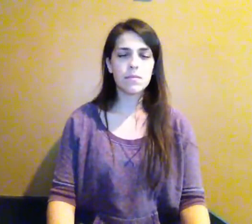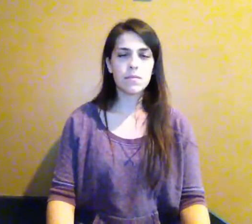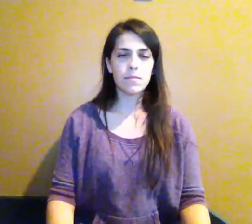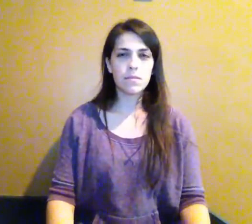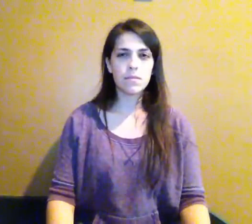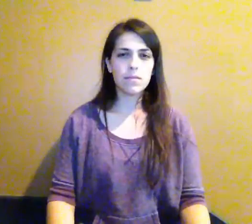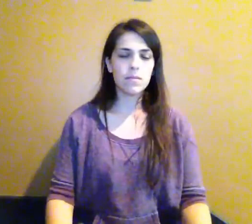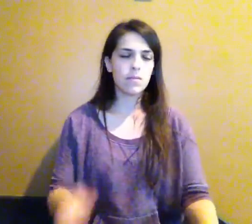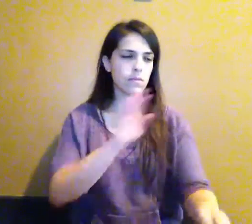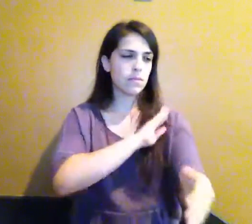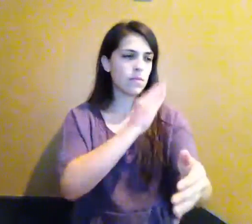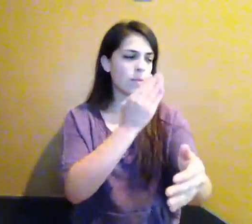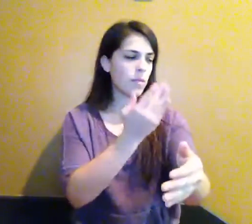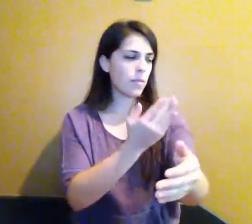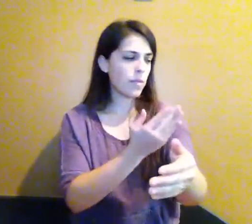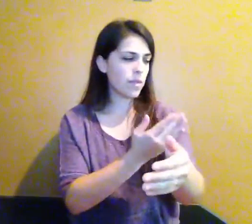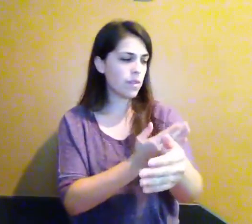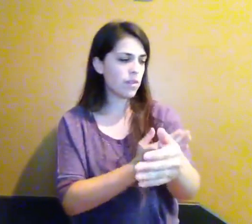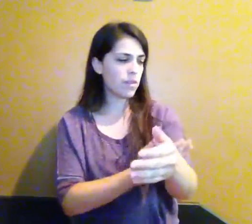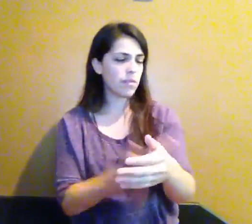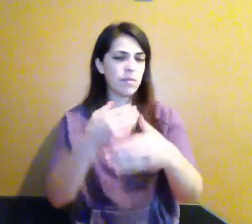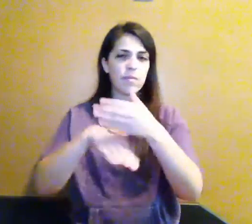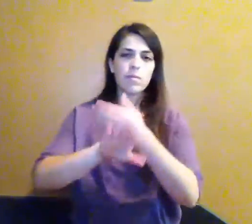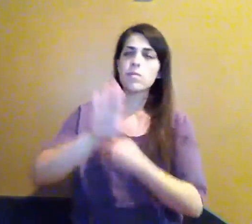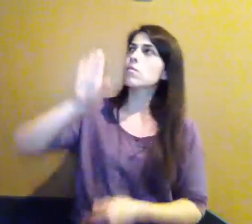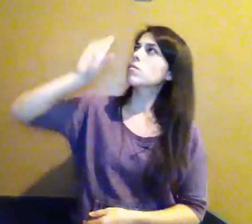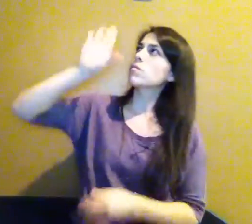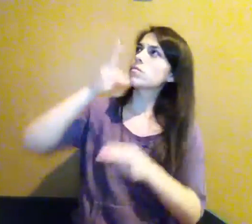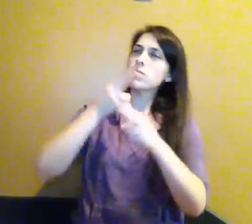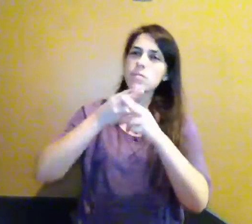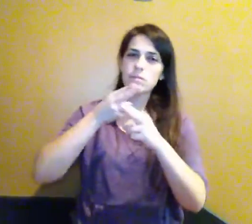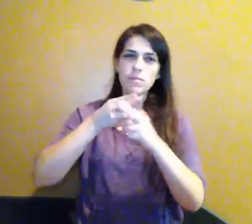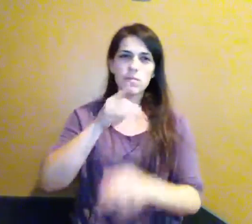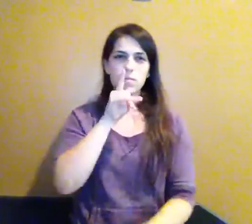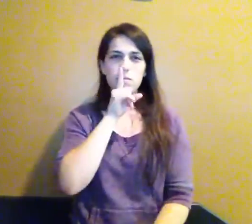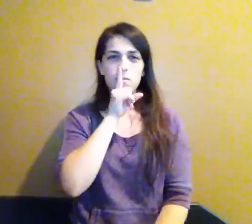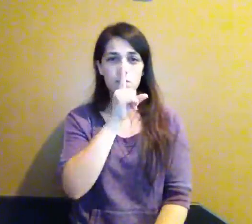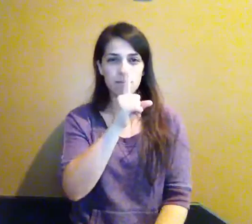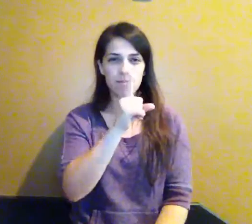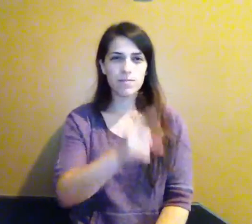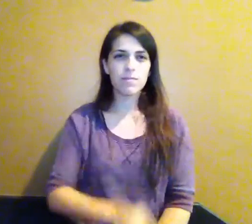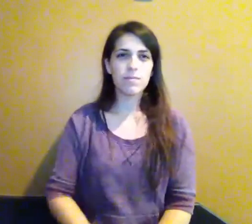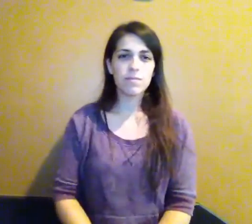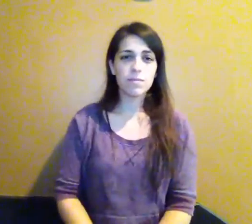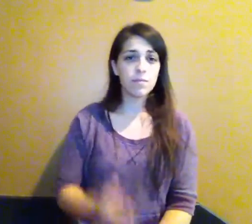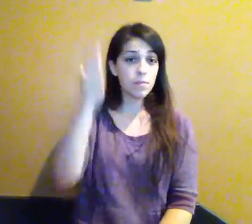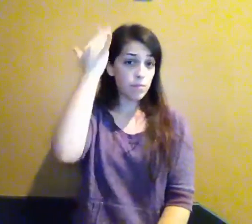There is power In His name For